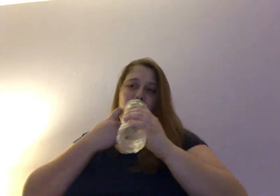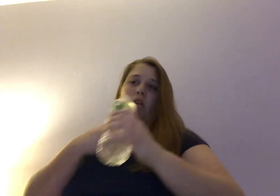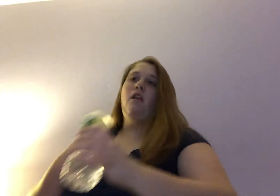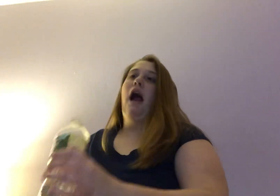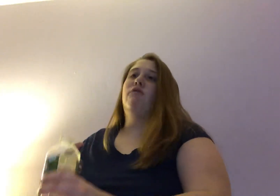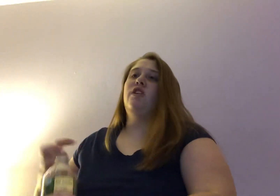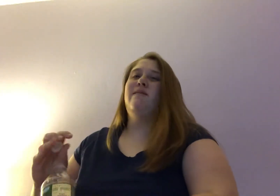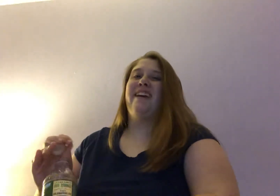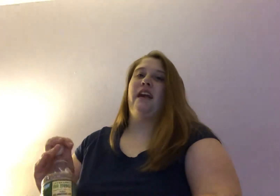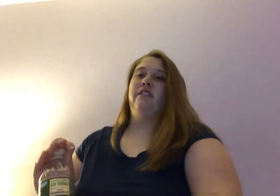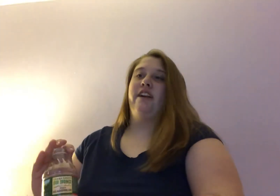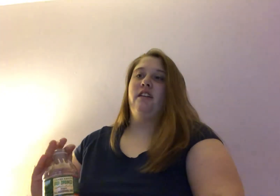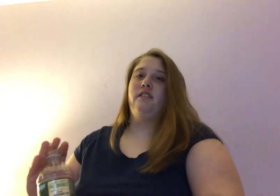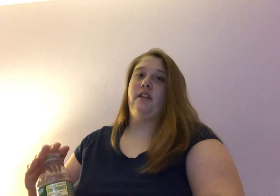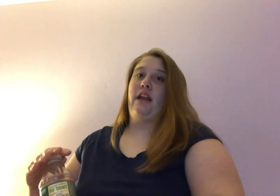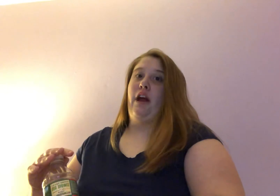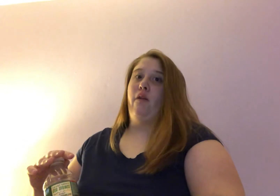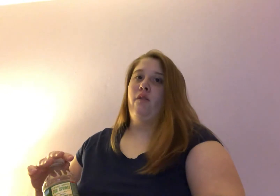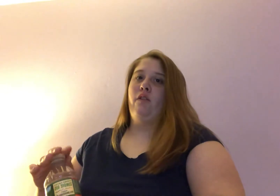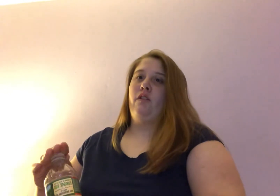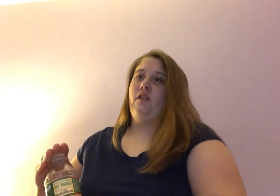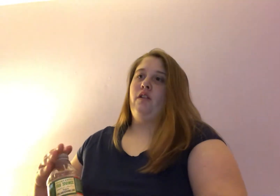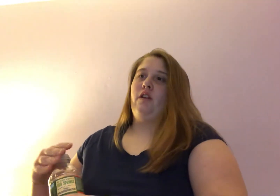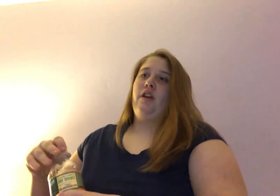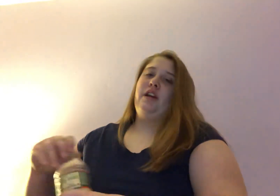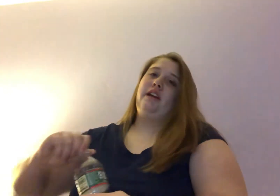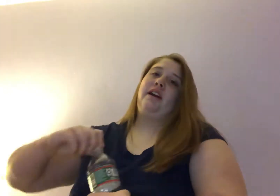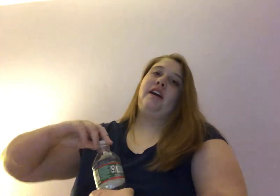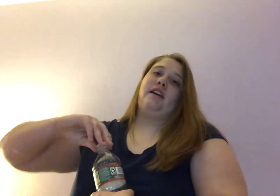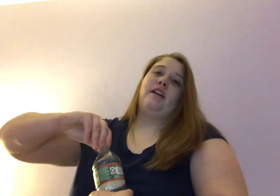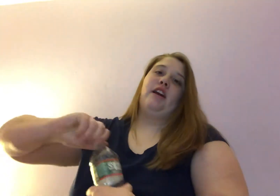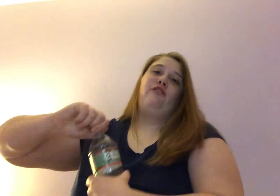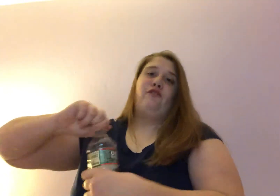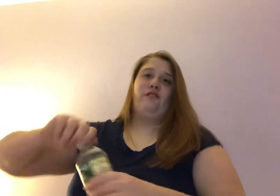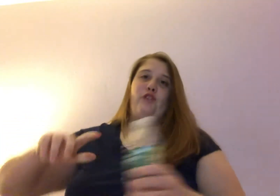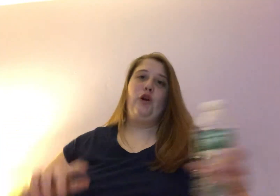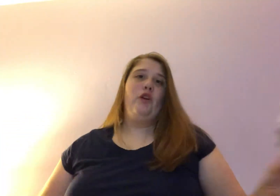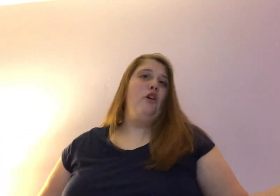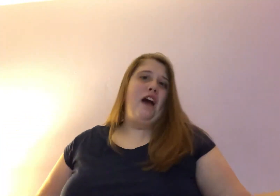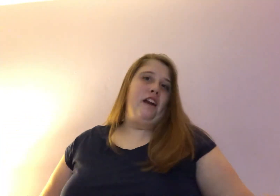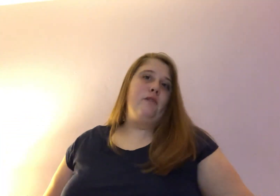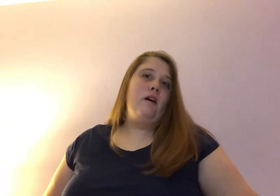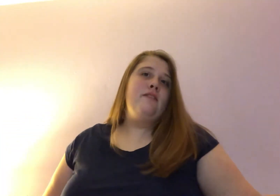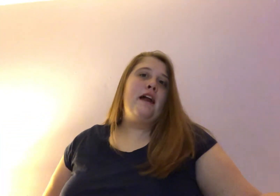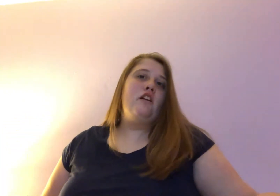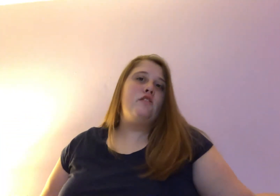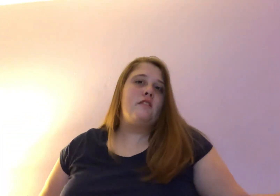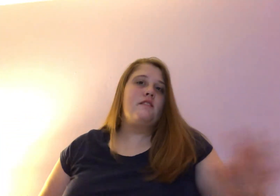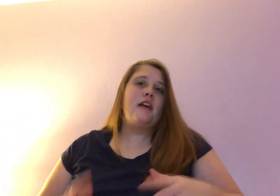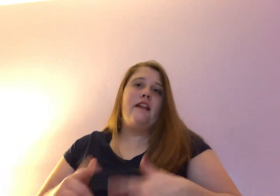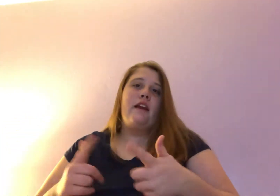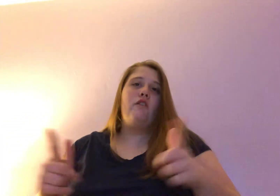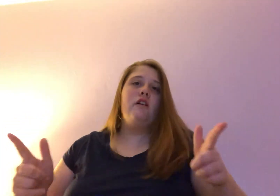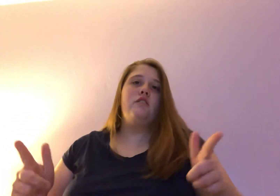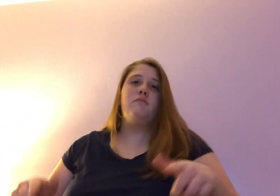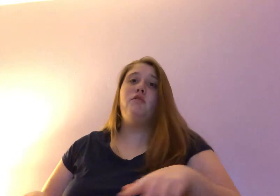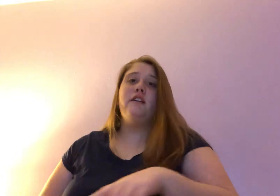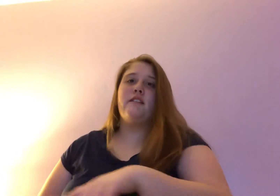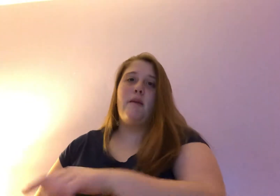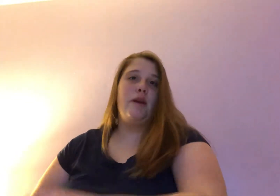I was just making it clear so that I know. And if you know anyone that knows sign language, please let me